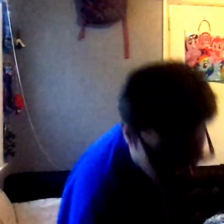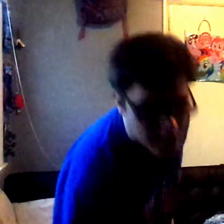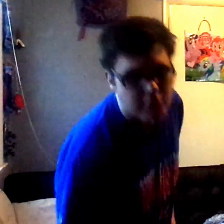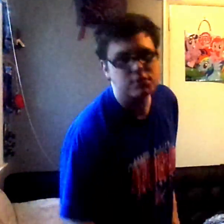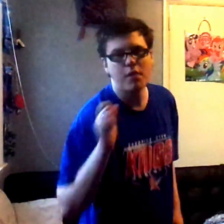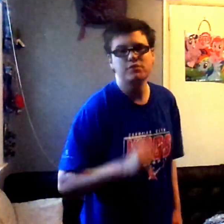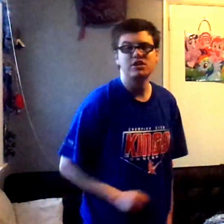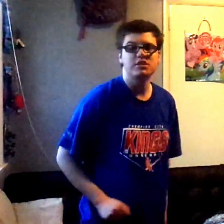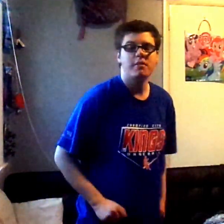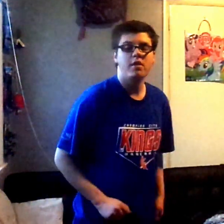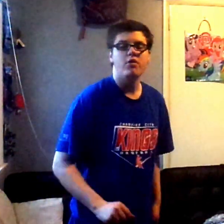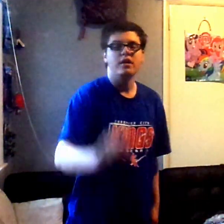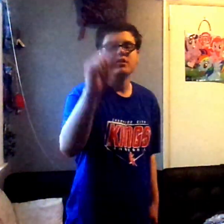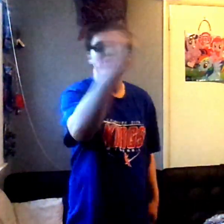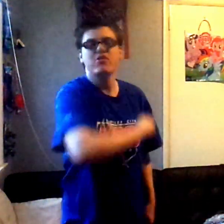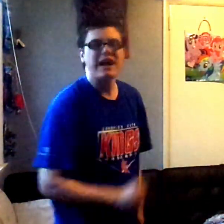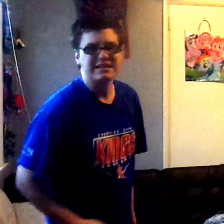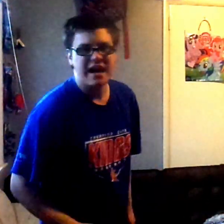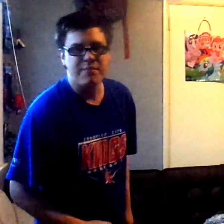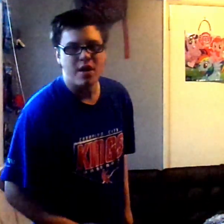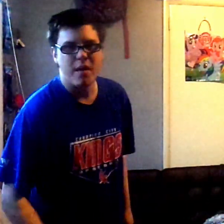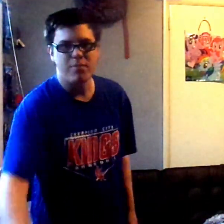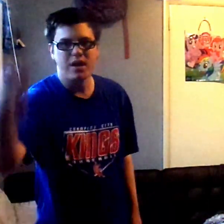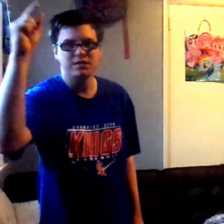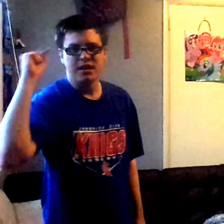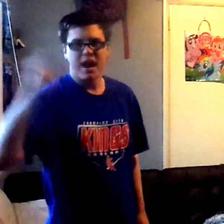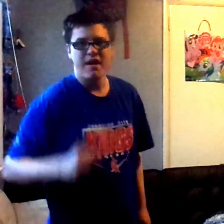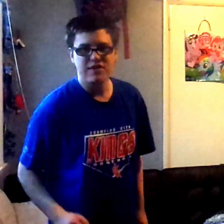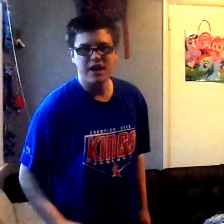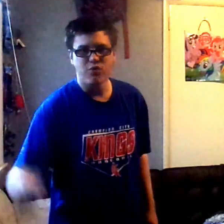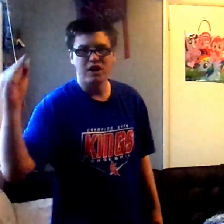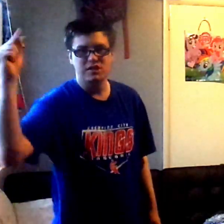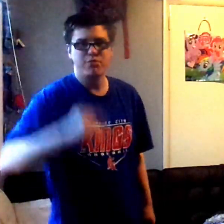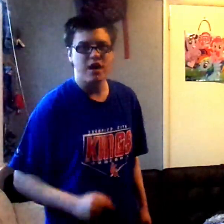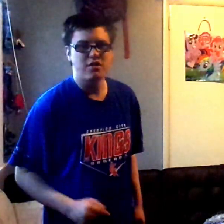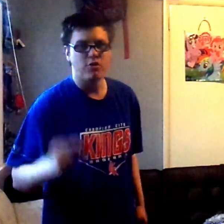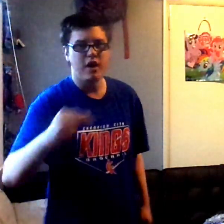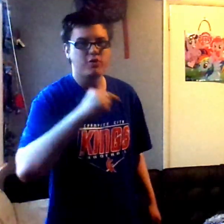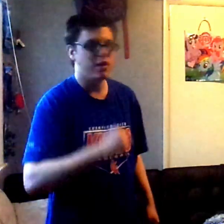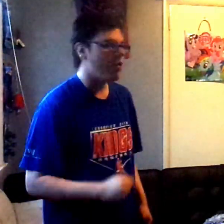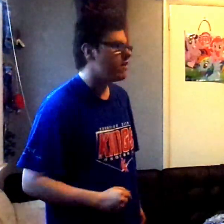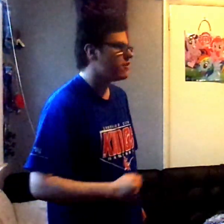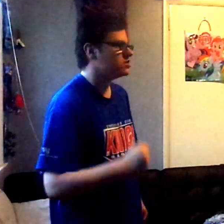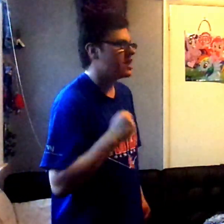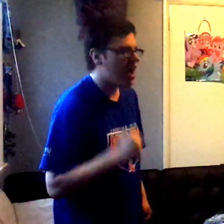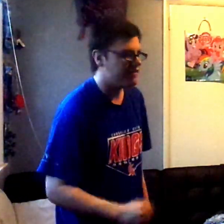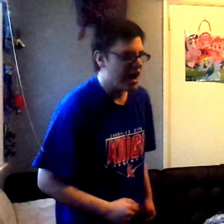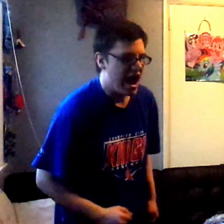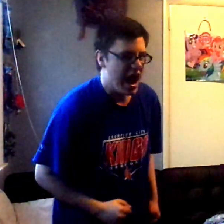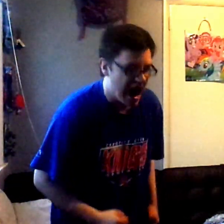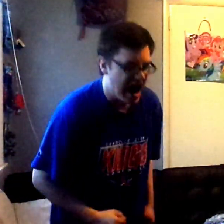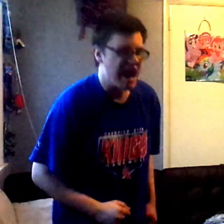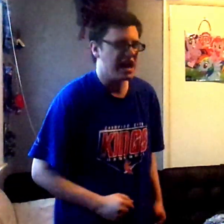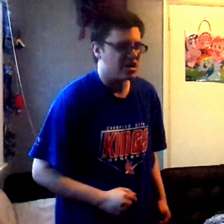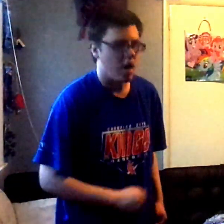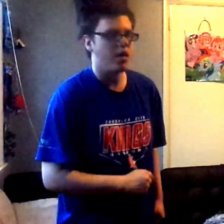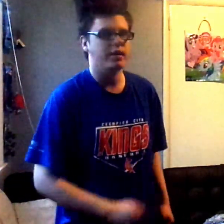comments, comment section down below, you guys have Paramount+, and have you guys watch the brand new 2021 version of iCarly.